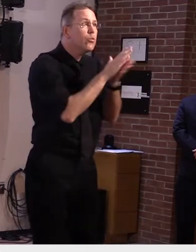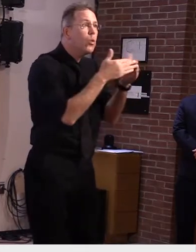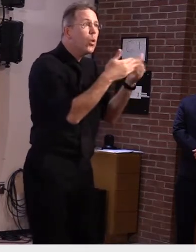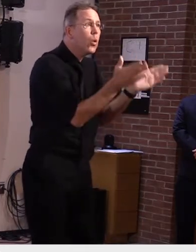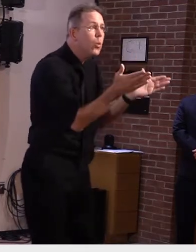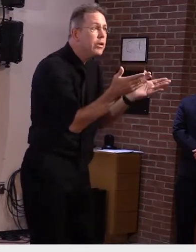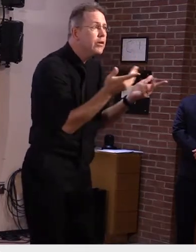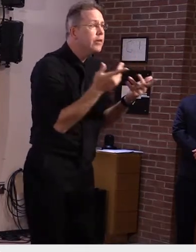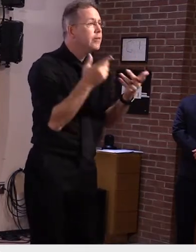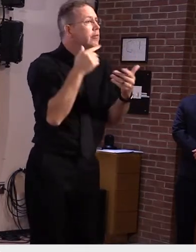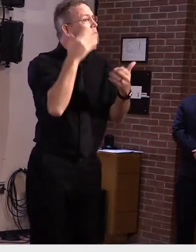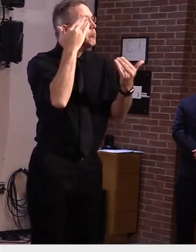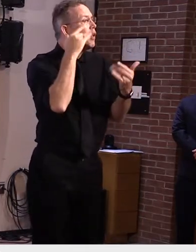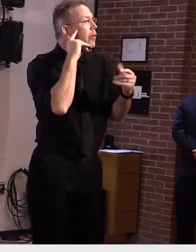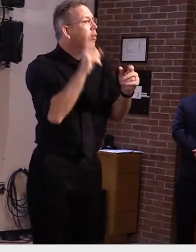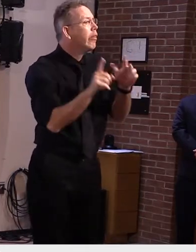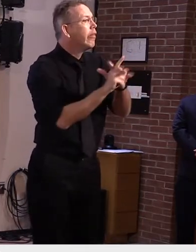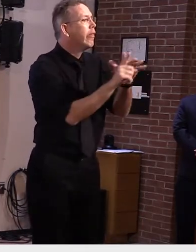to see more cases.